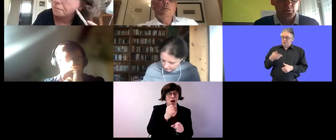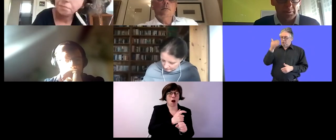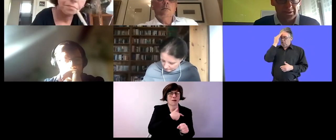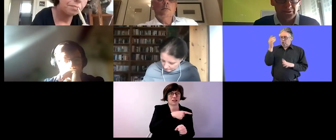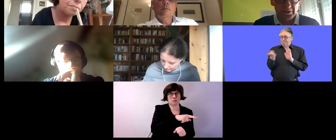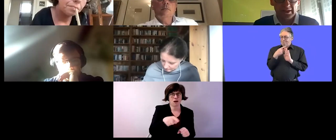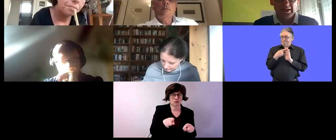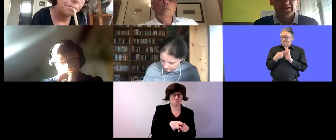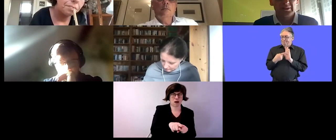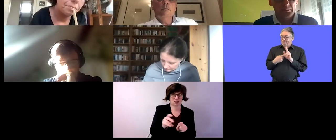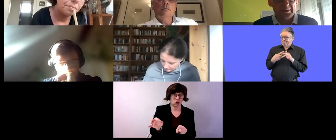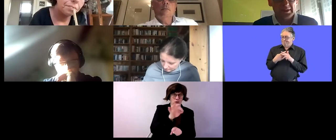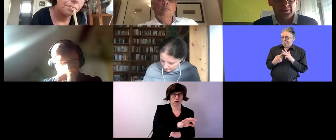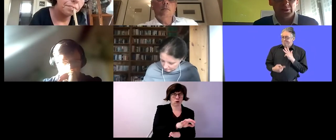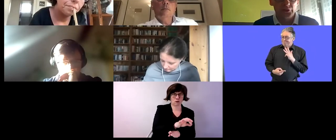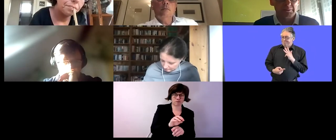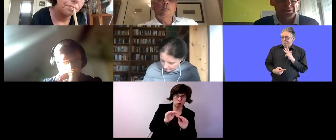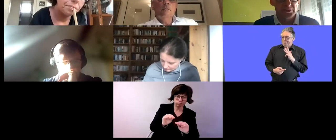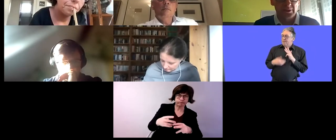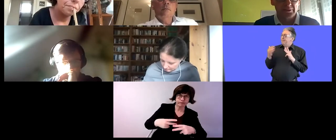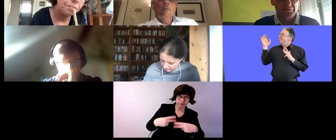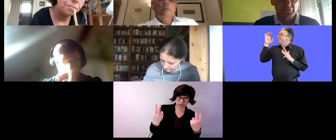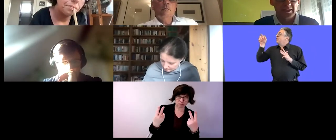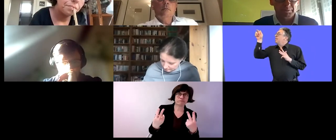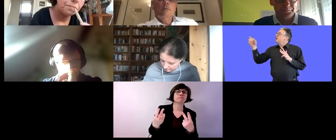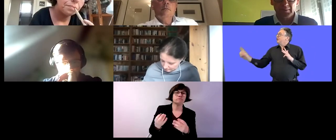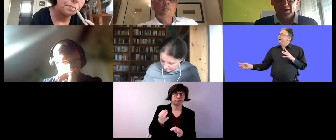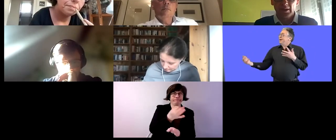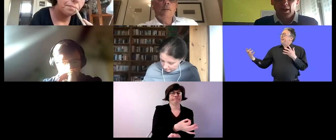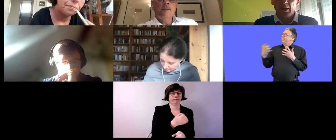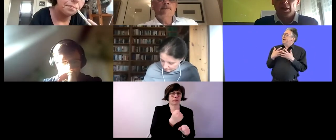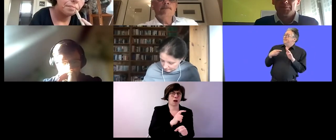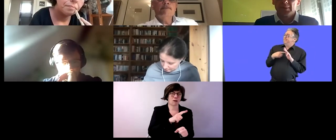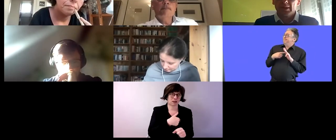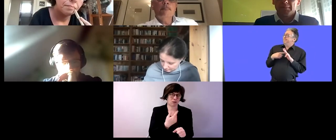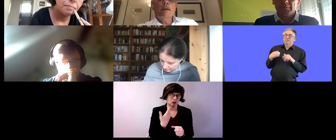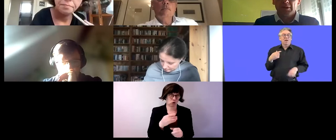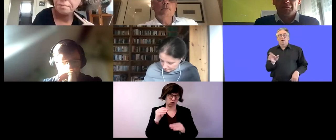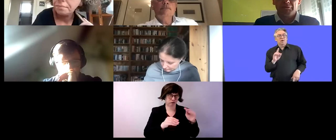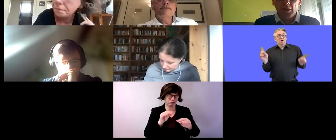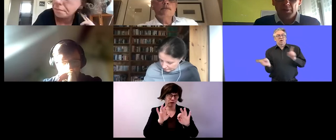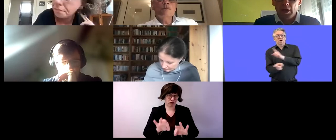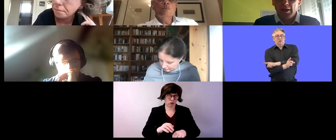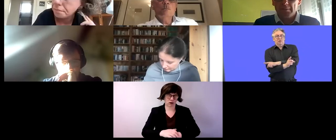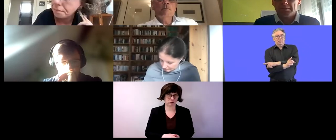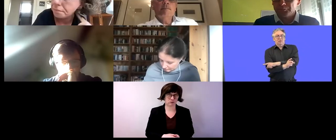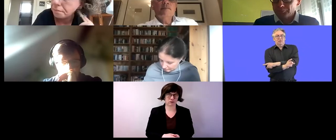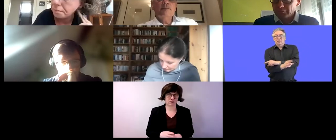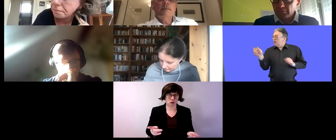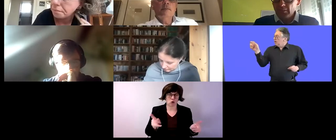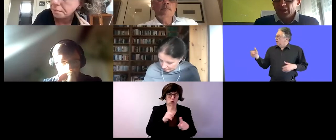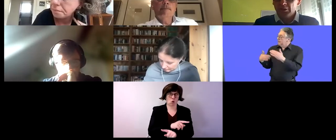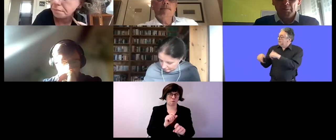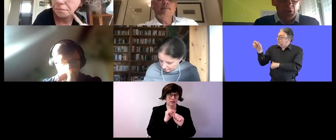the workplace and then we make a job match uh for them um from um